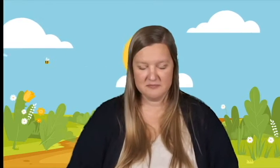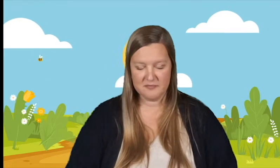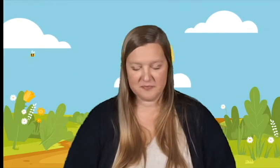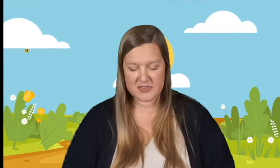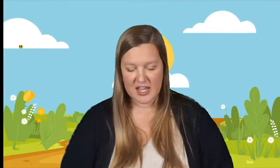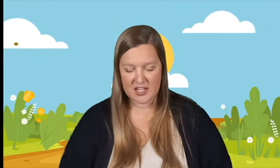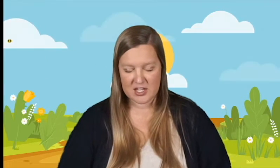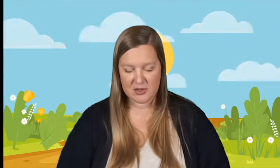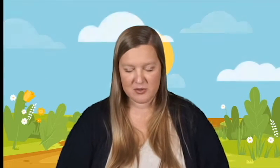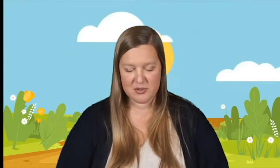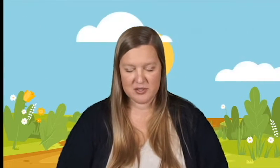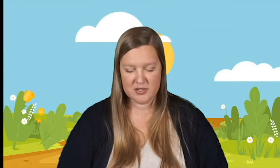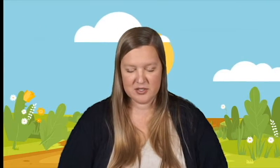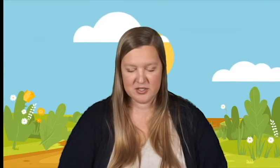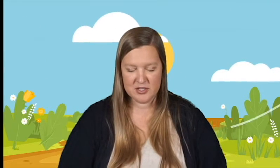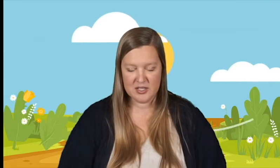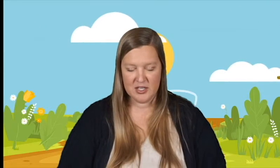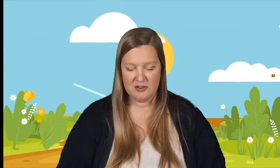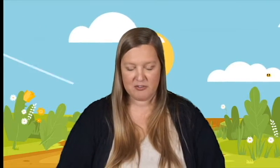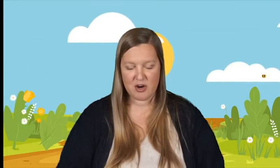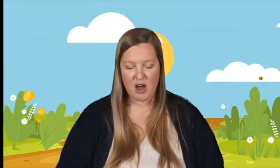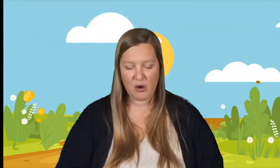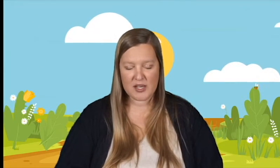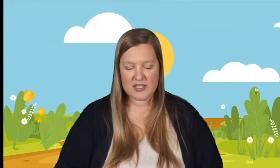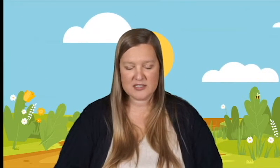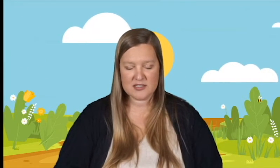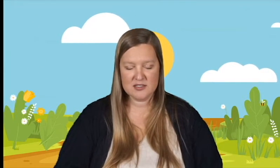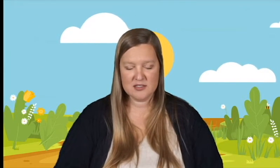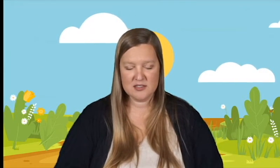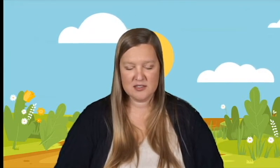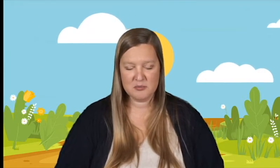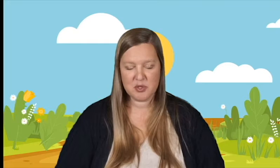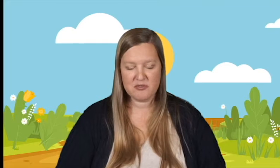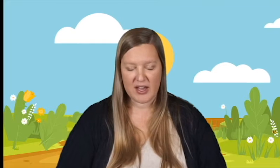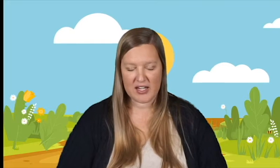thank you for always providing.